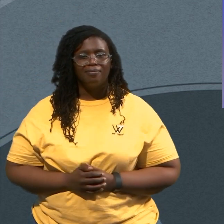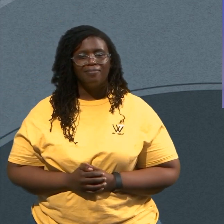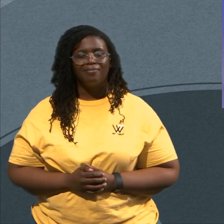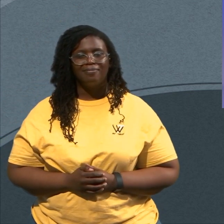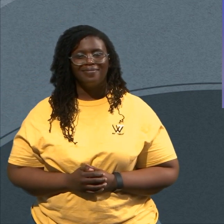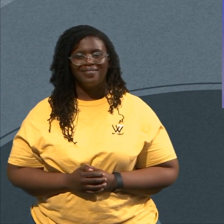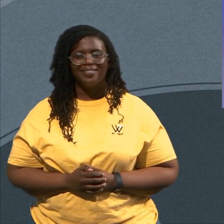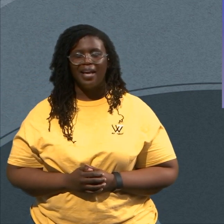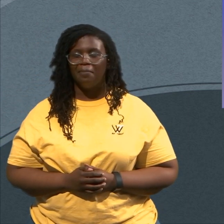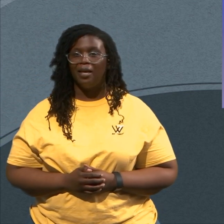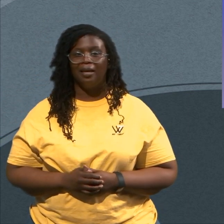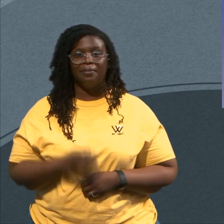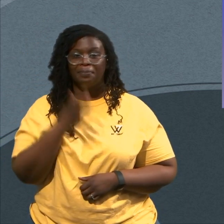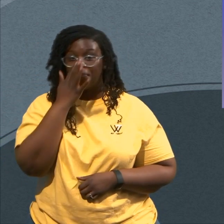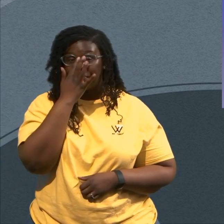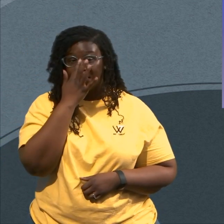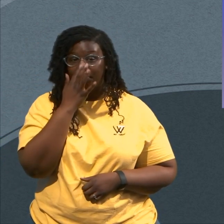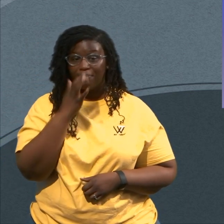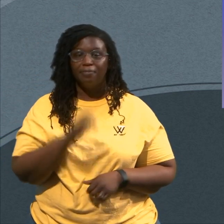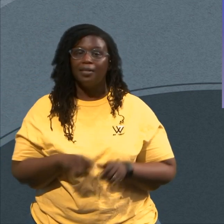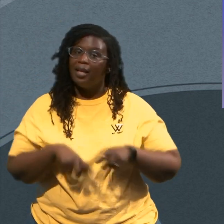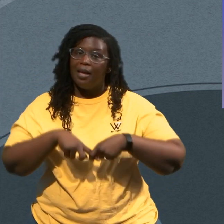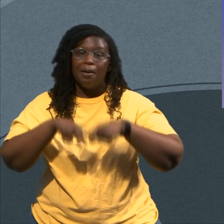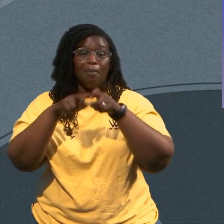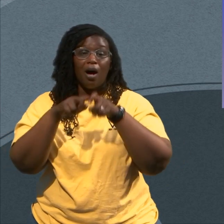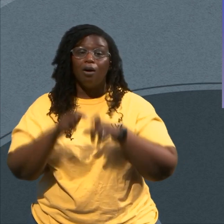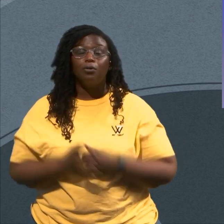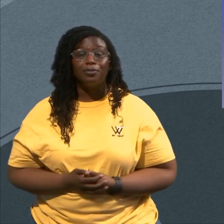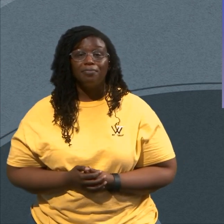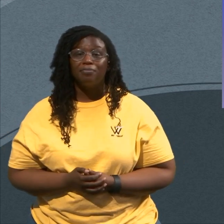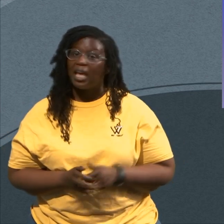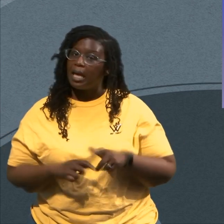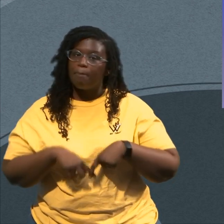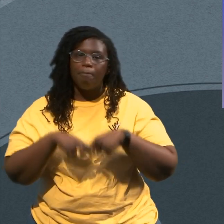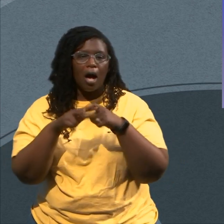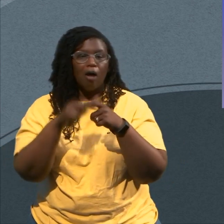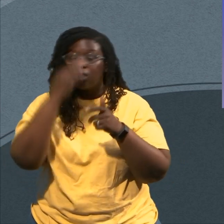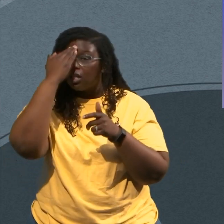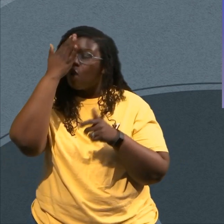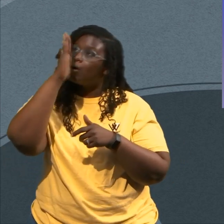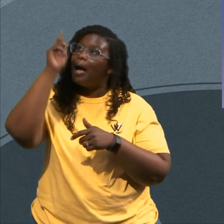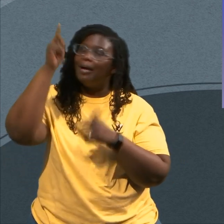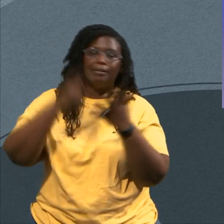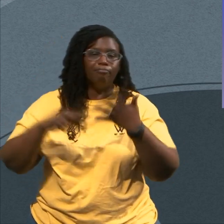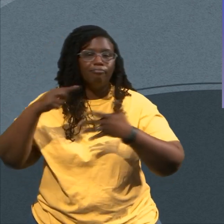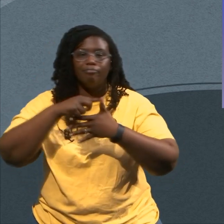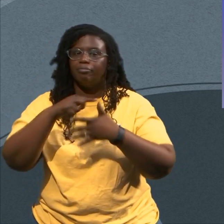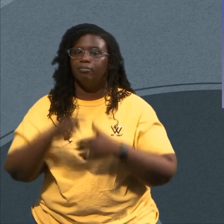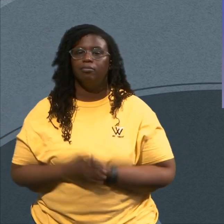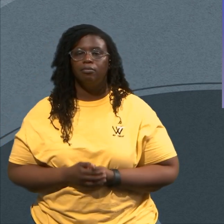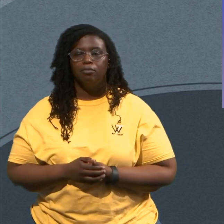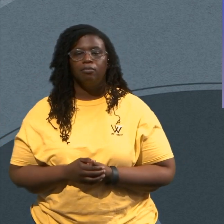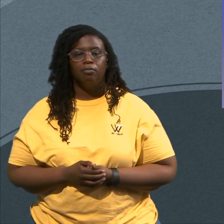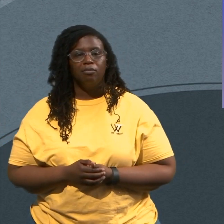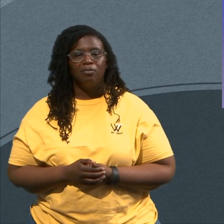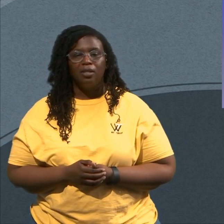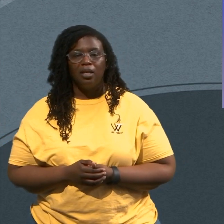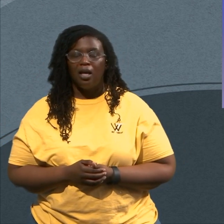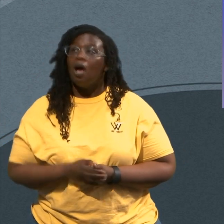Hit Pause And Reorder Purge Say Yes To What God Is Saying